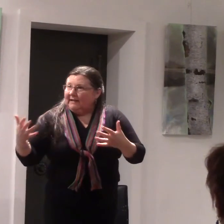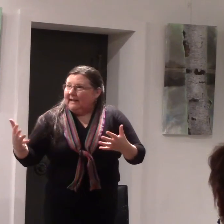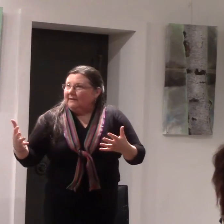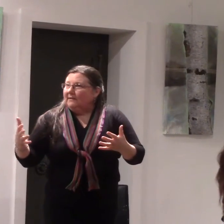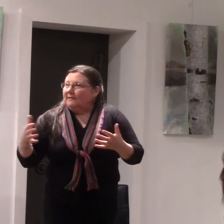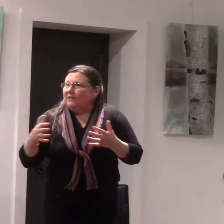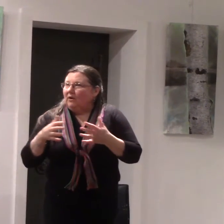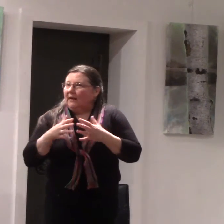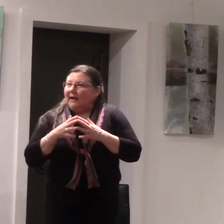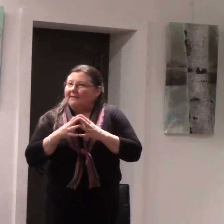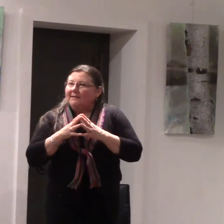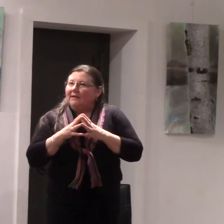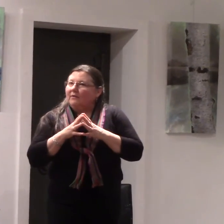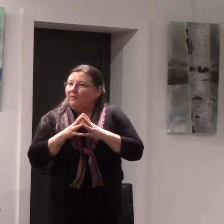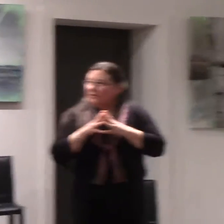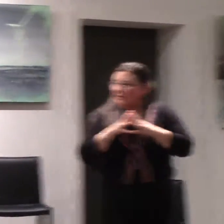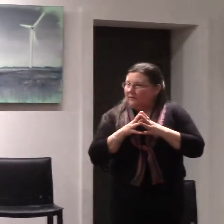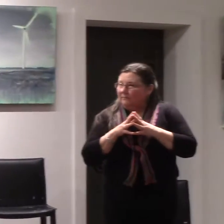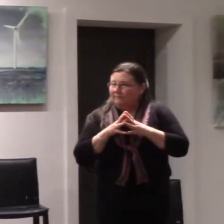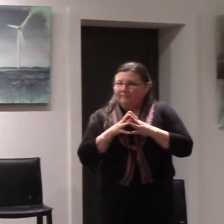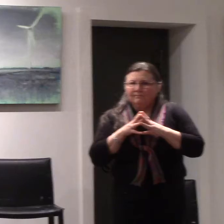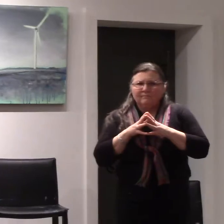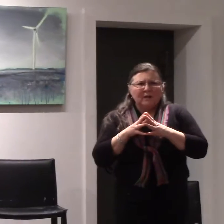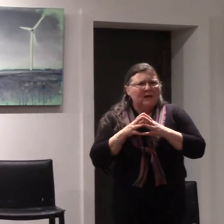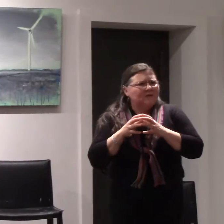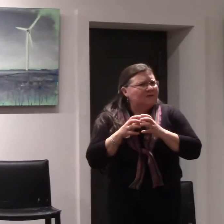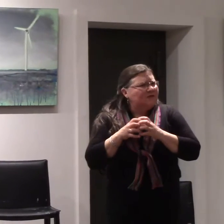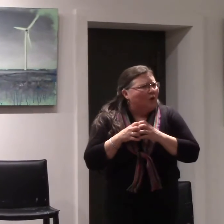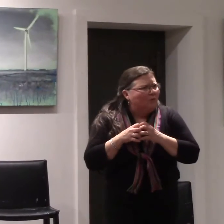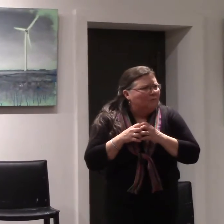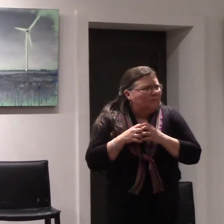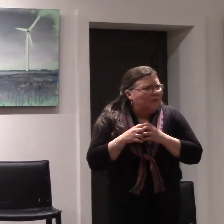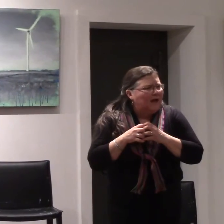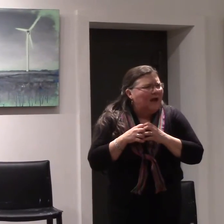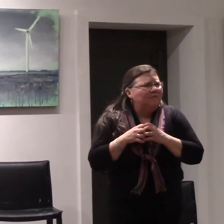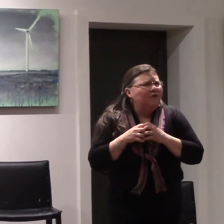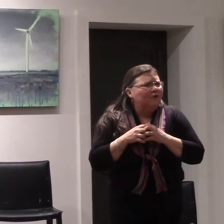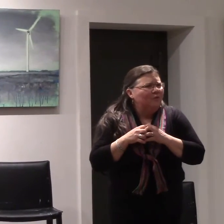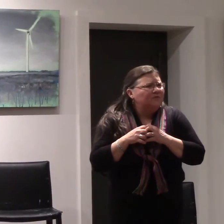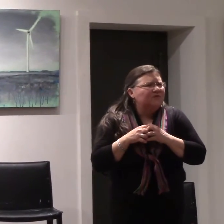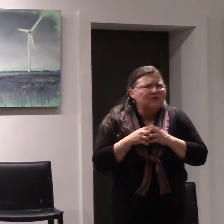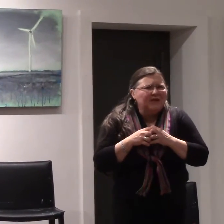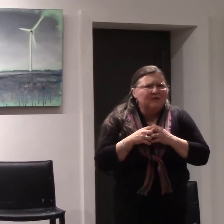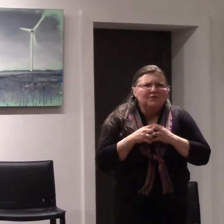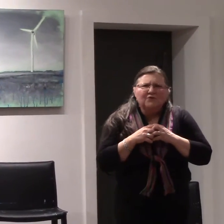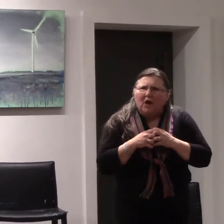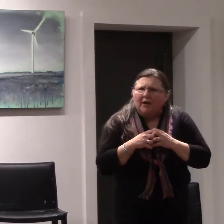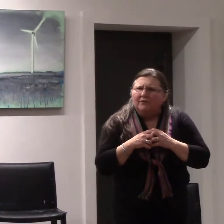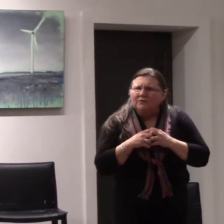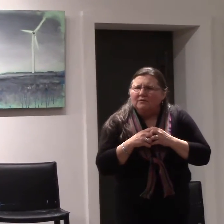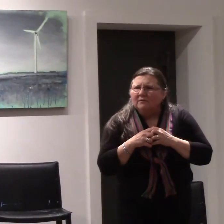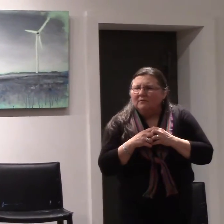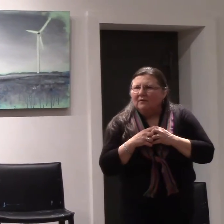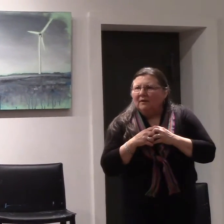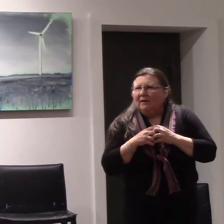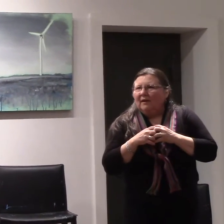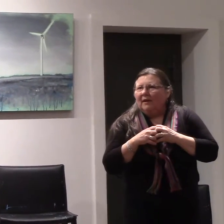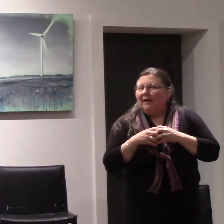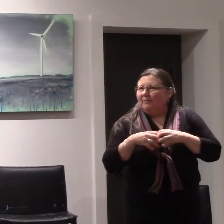again the scholar asks another question so have you studied science and the